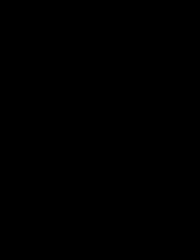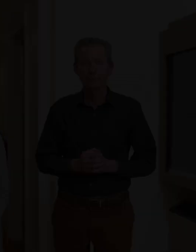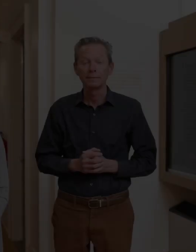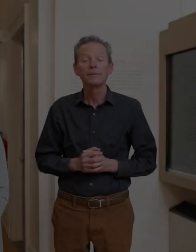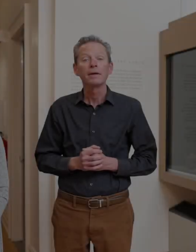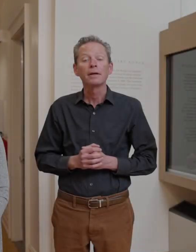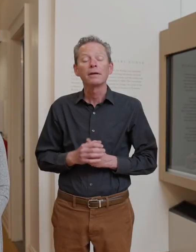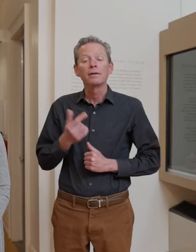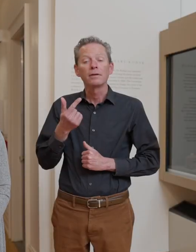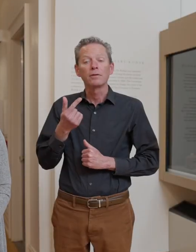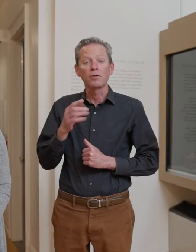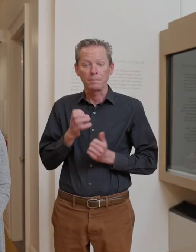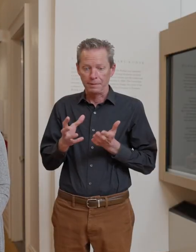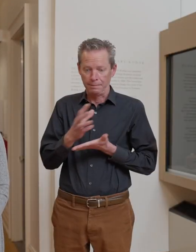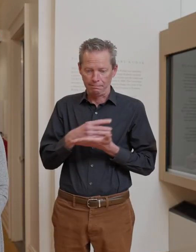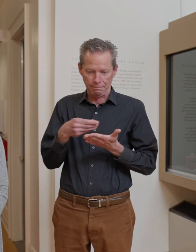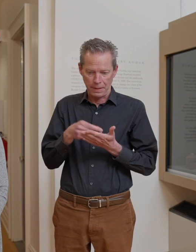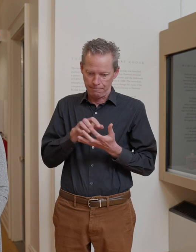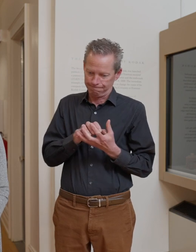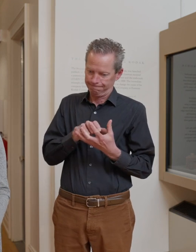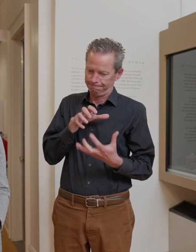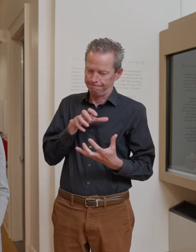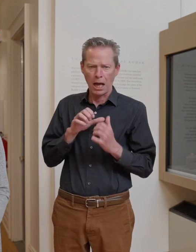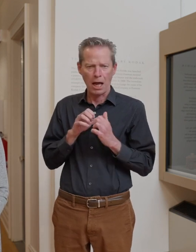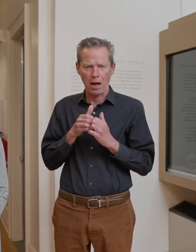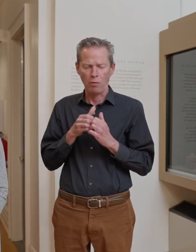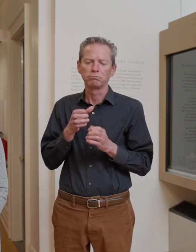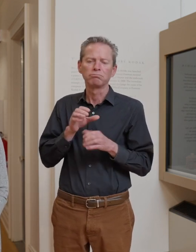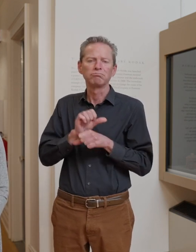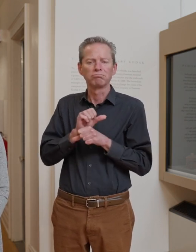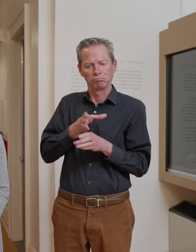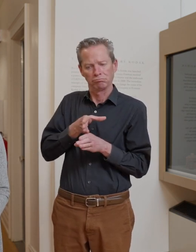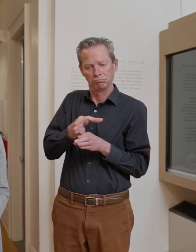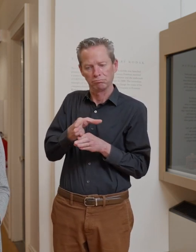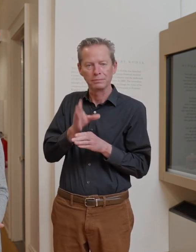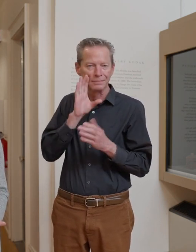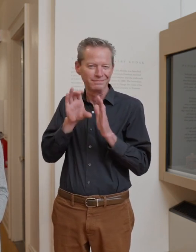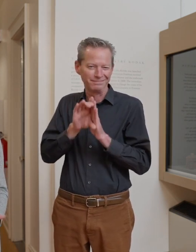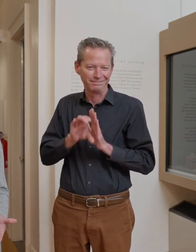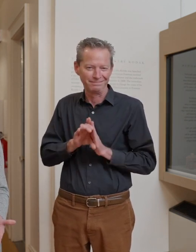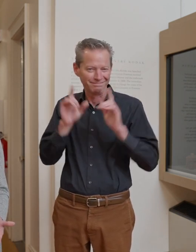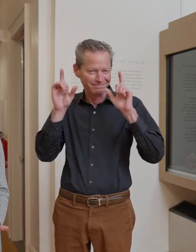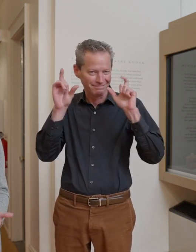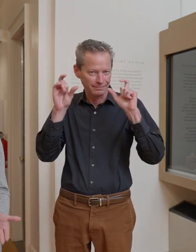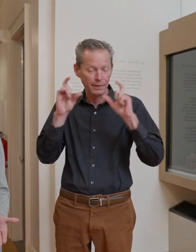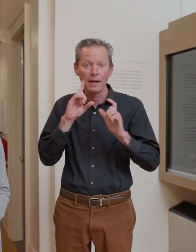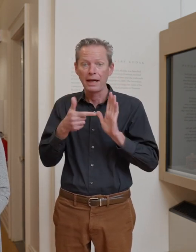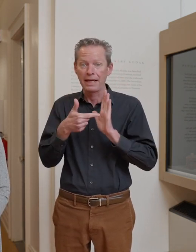Mr. Eastman made his fortune in the photographic industry and to, as an example, we're standing